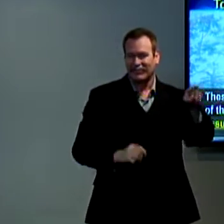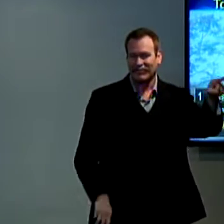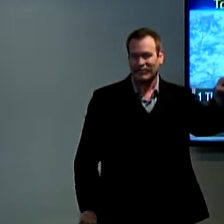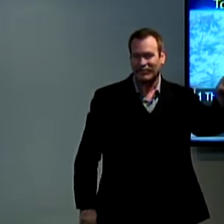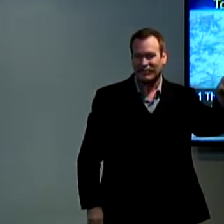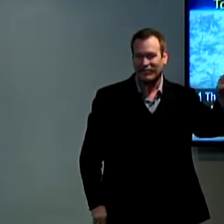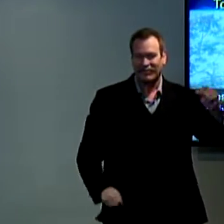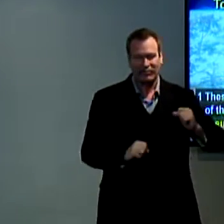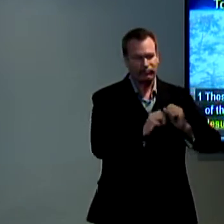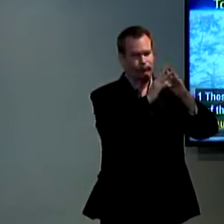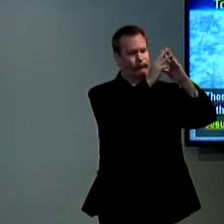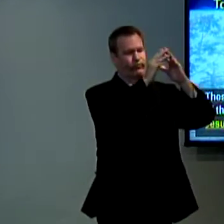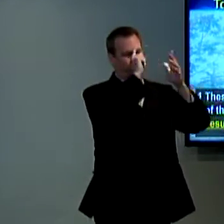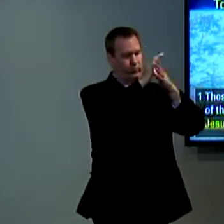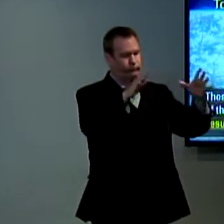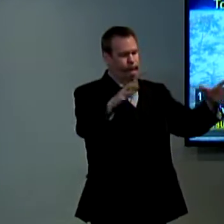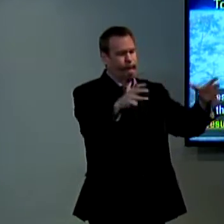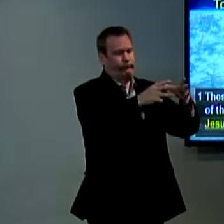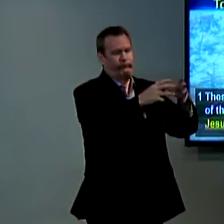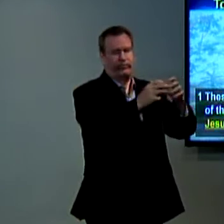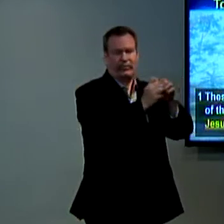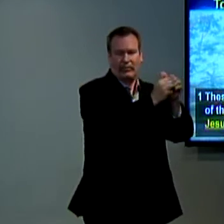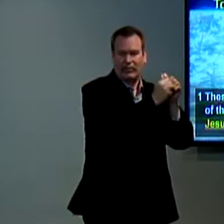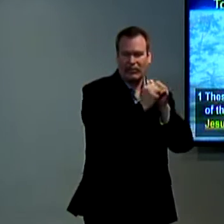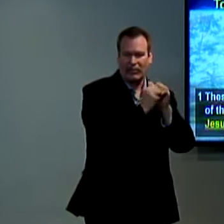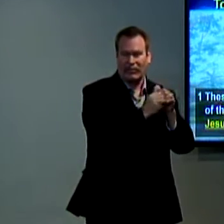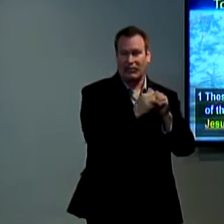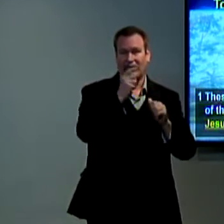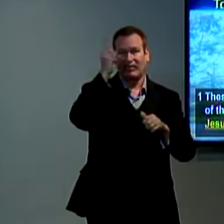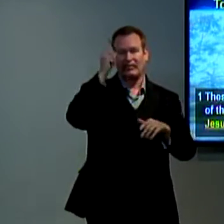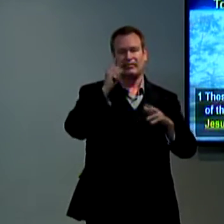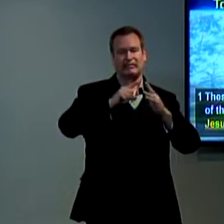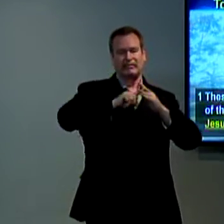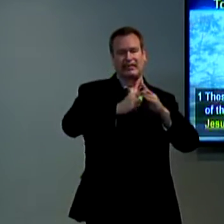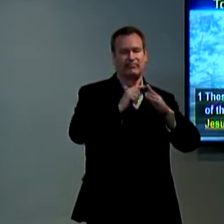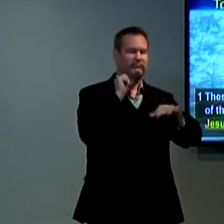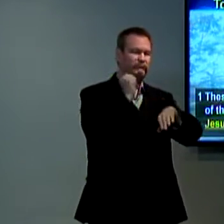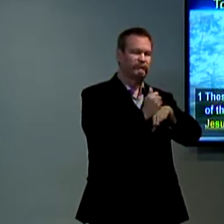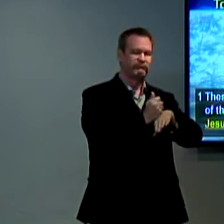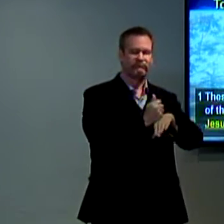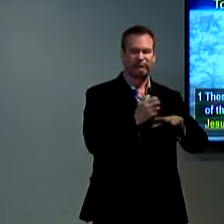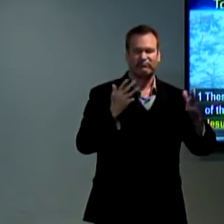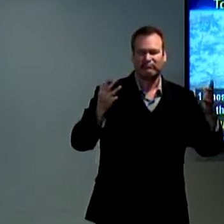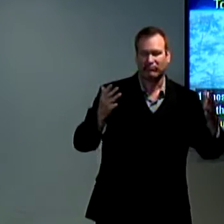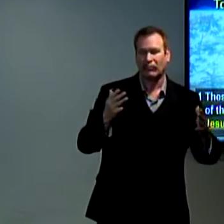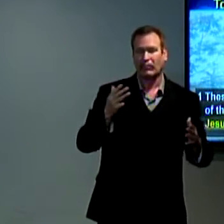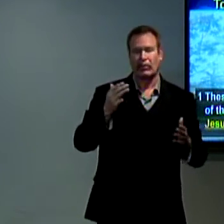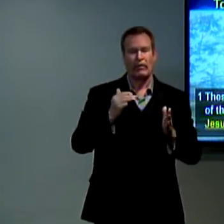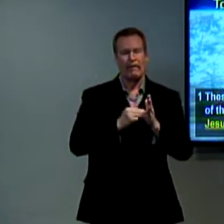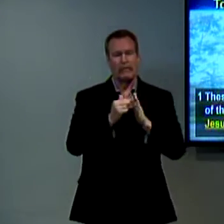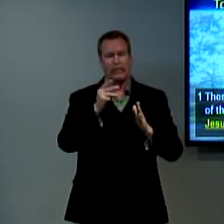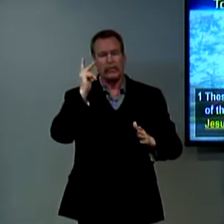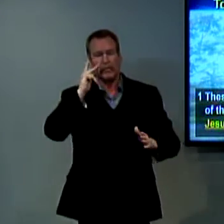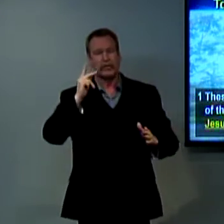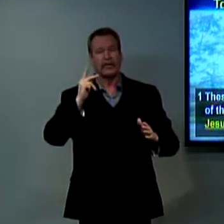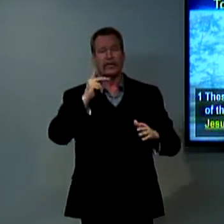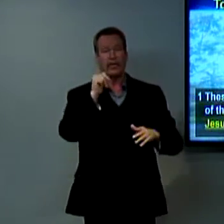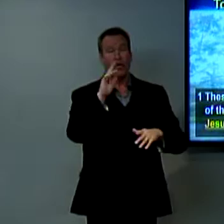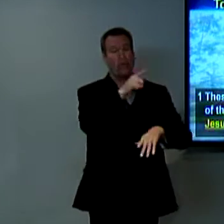and if God had founded this group of believers God is the one who established it so